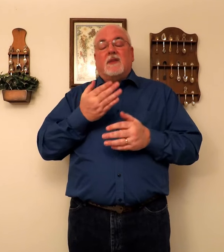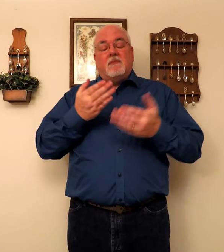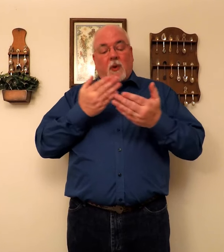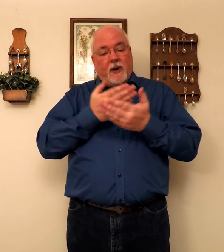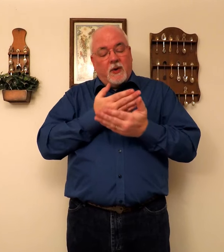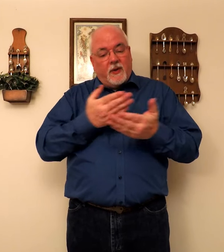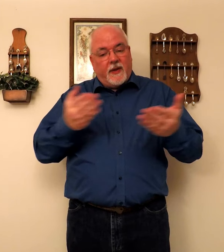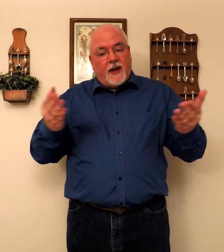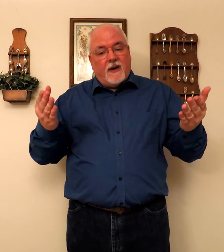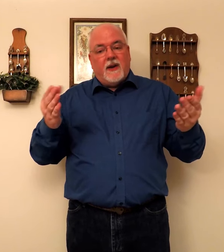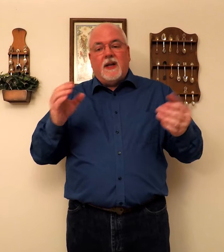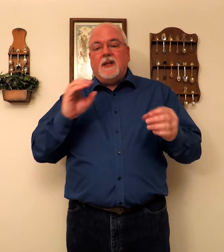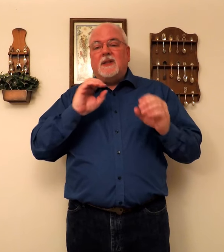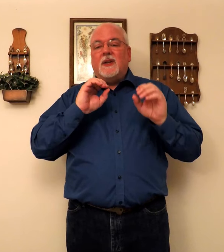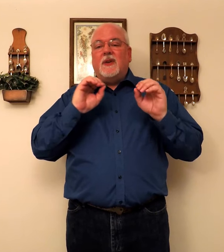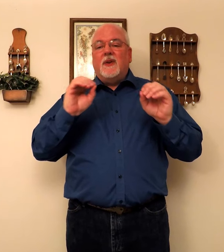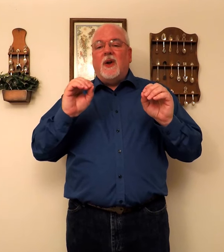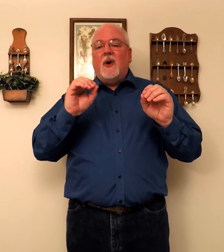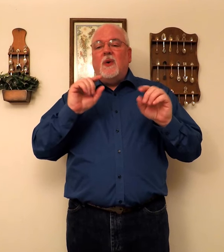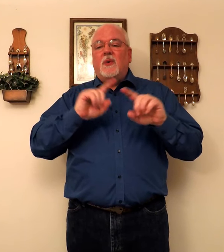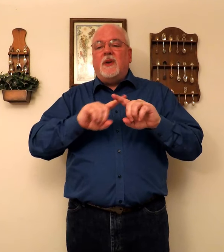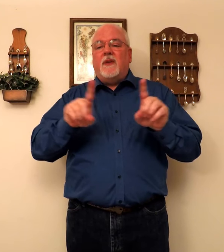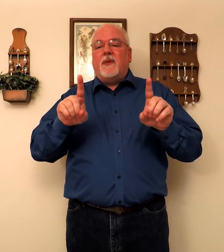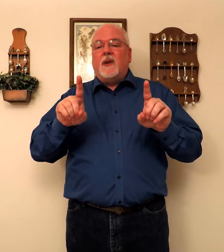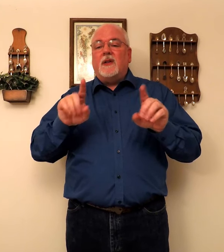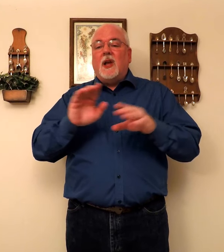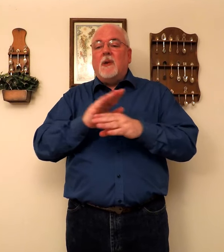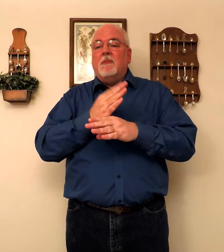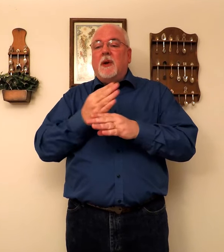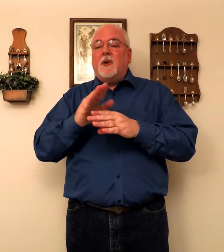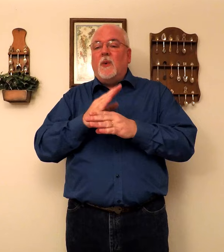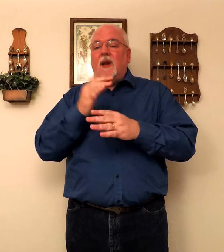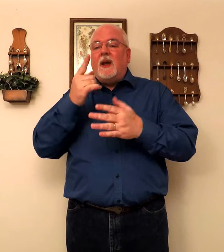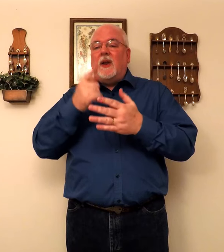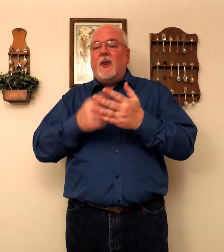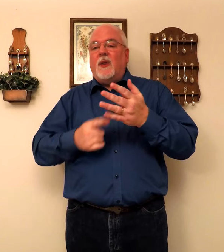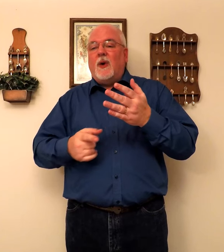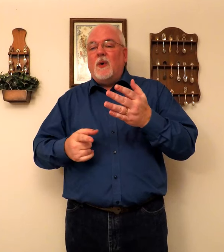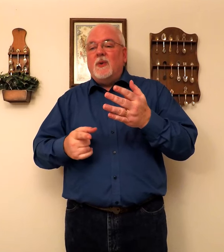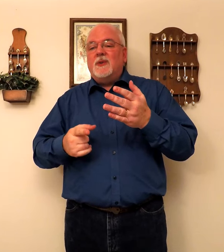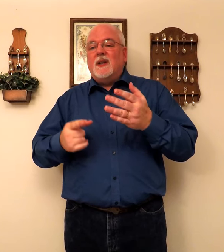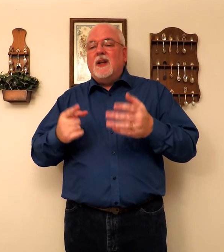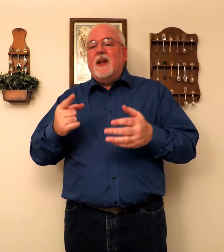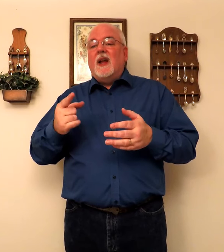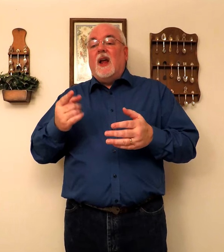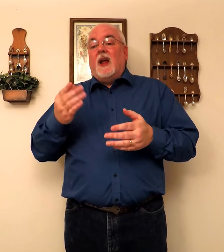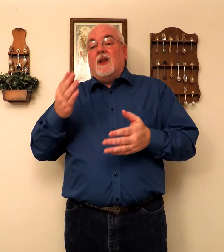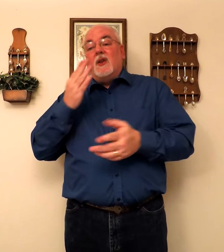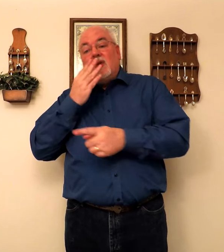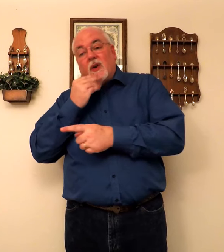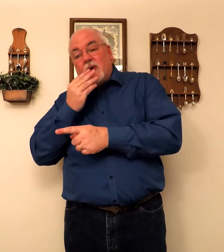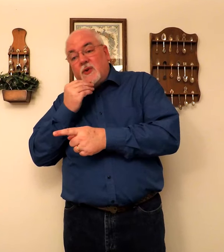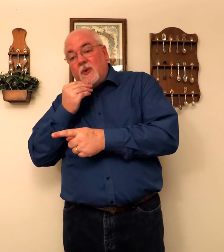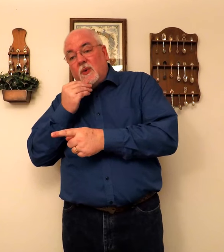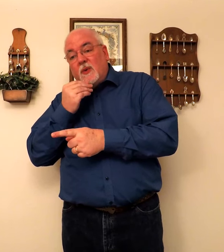What we can do is there is no difference between those that are Jews